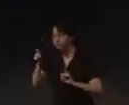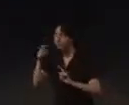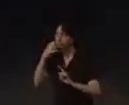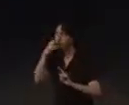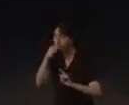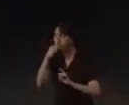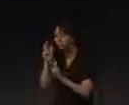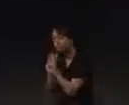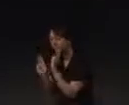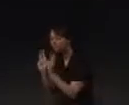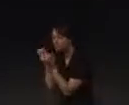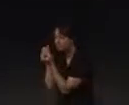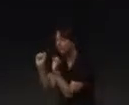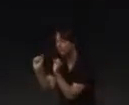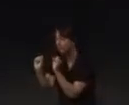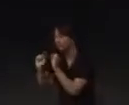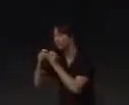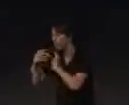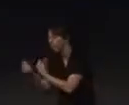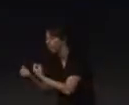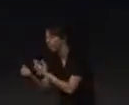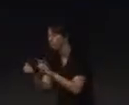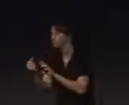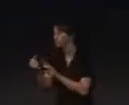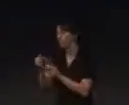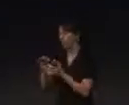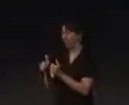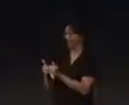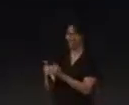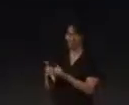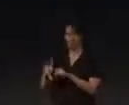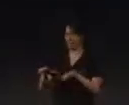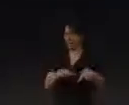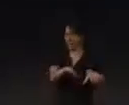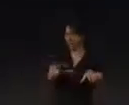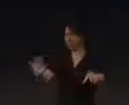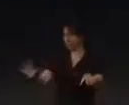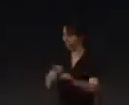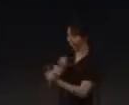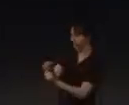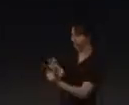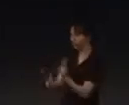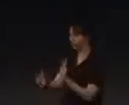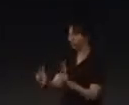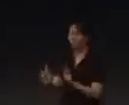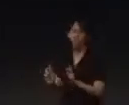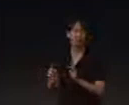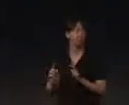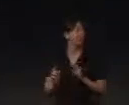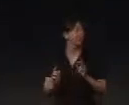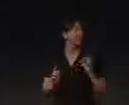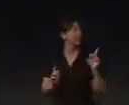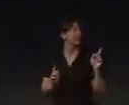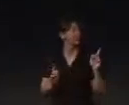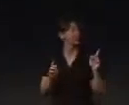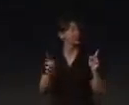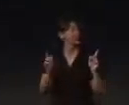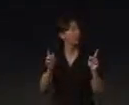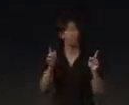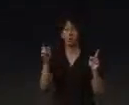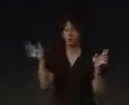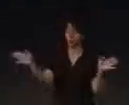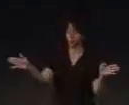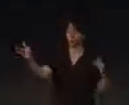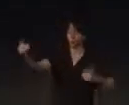reason, they were really asking me how this space might be able to behave. But basically, once again, no? It's like a huge cube